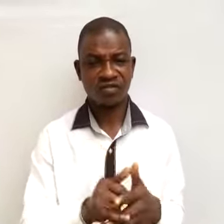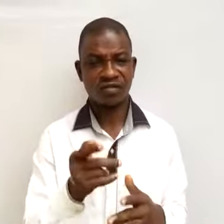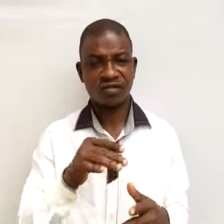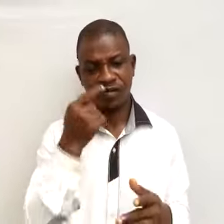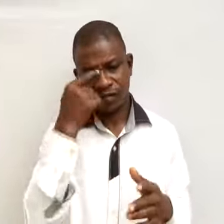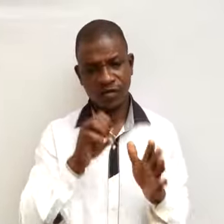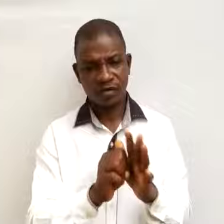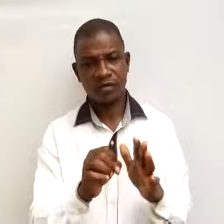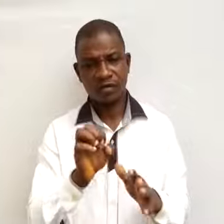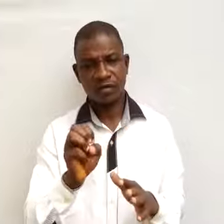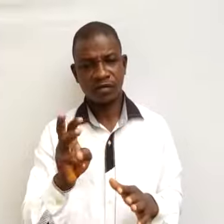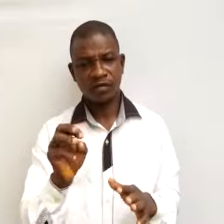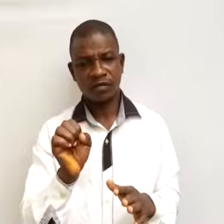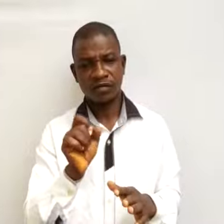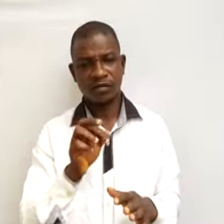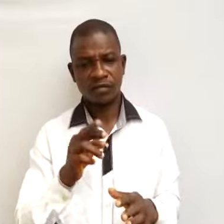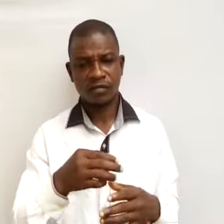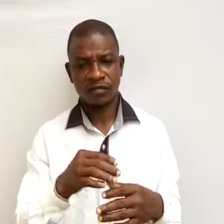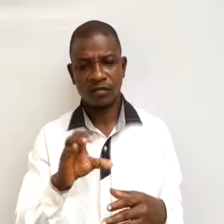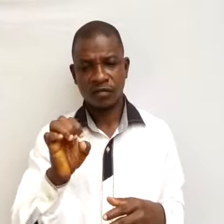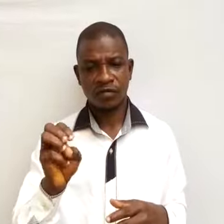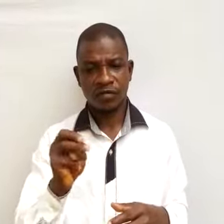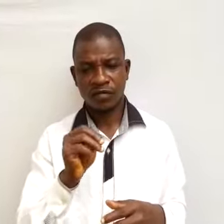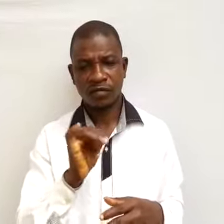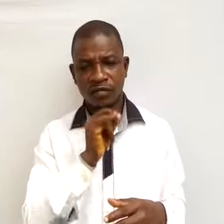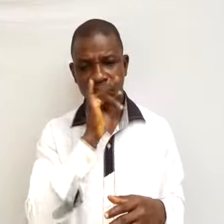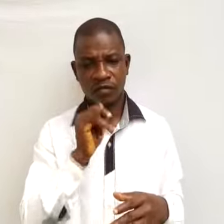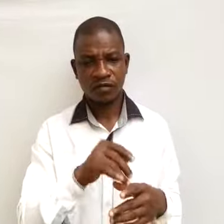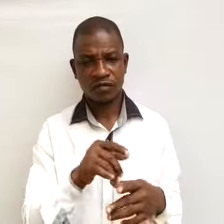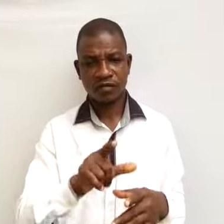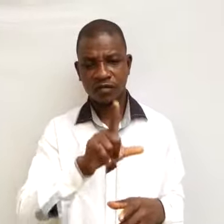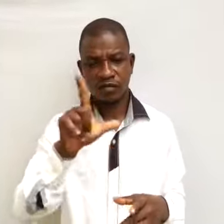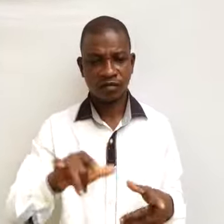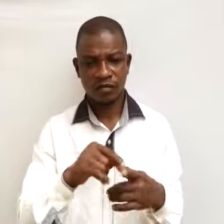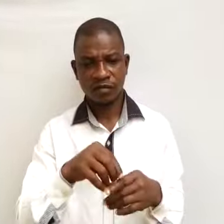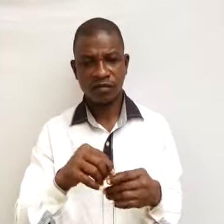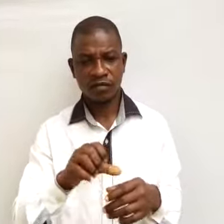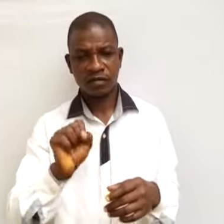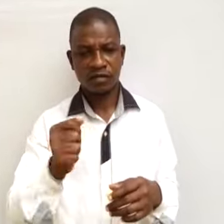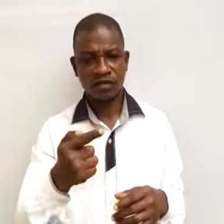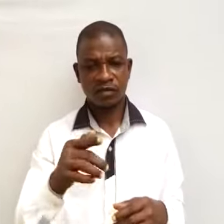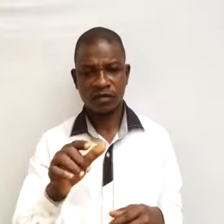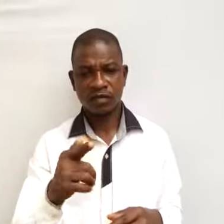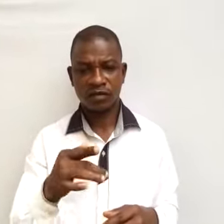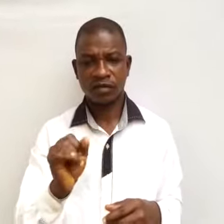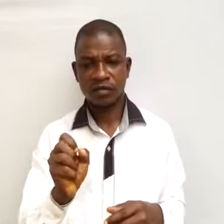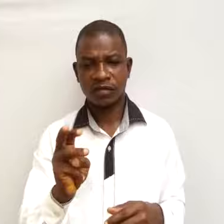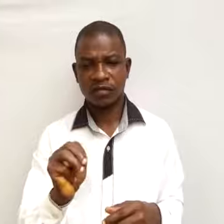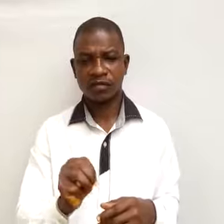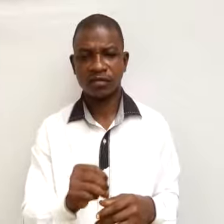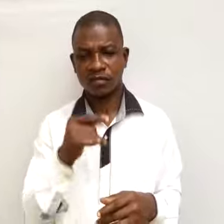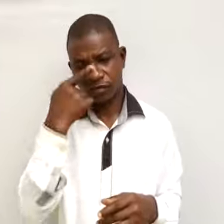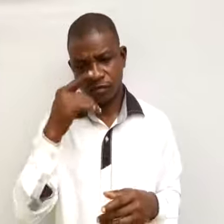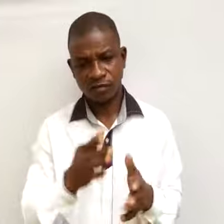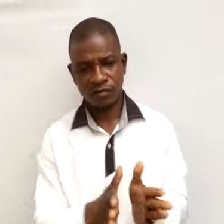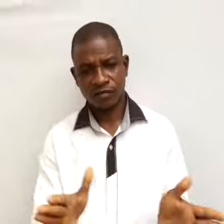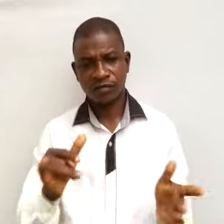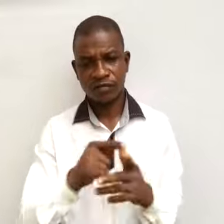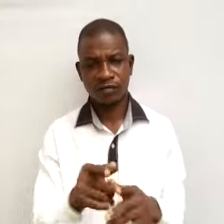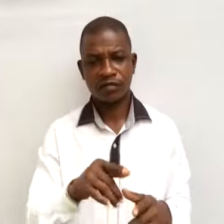Awekoro cement industry is located in Shagam because of the availability of limestone